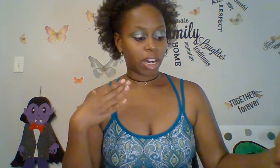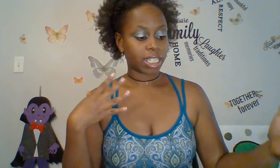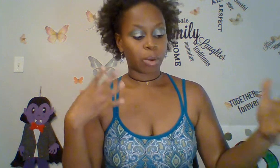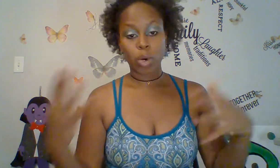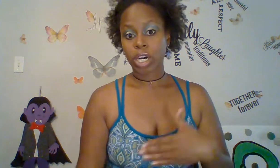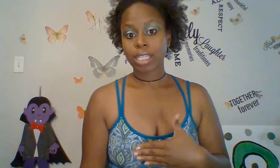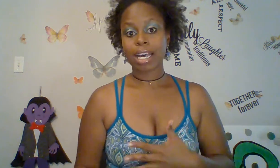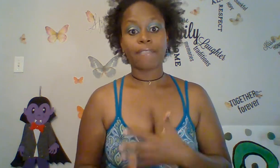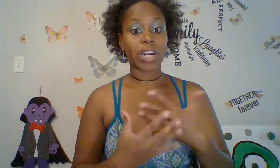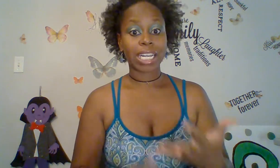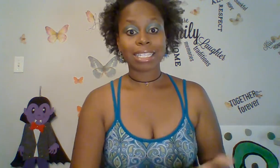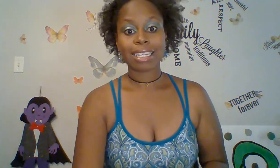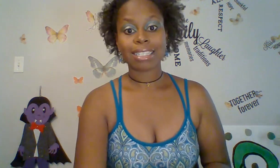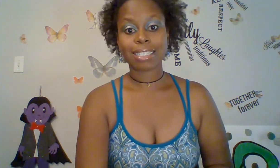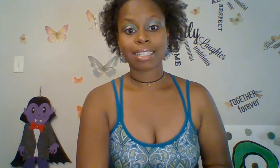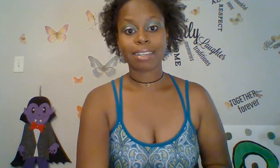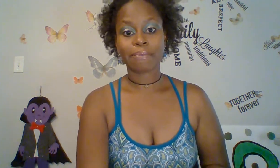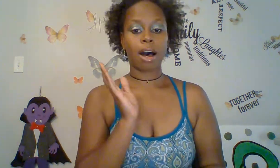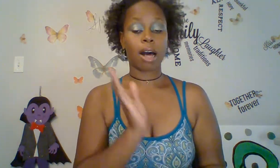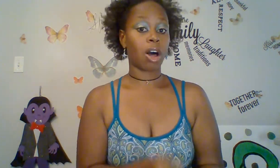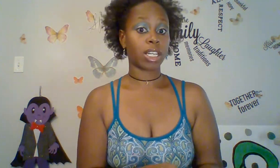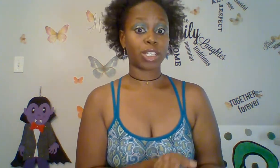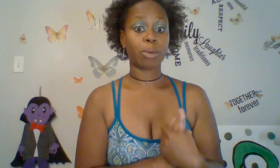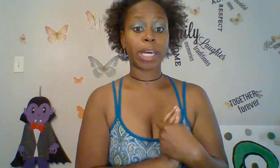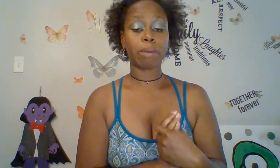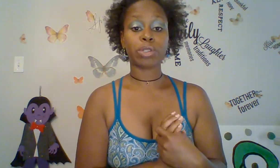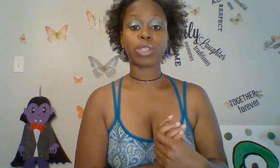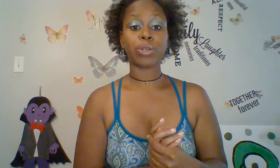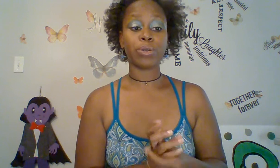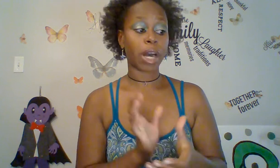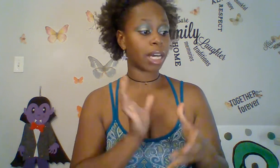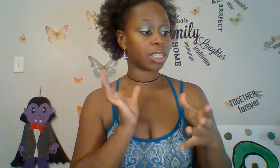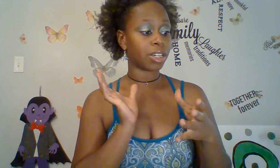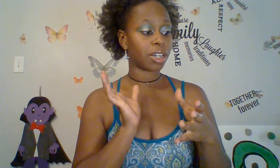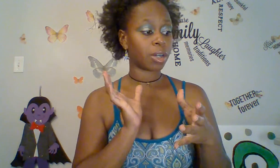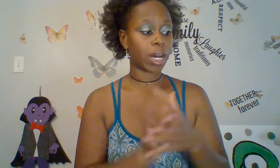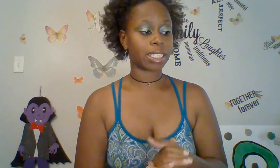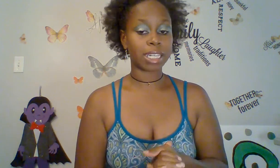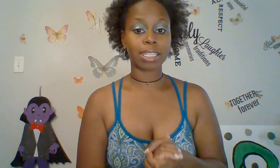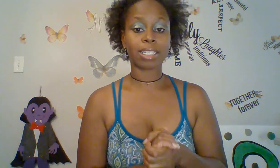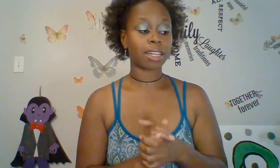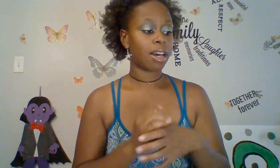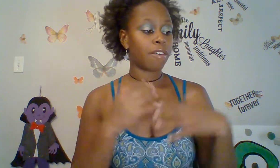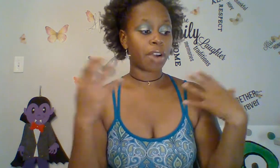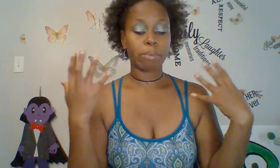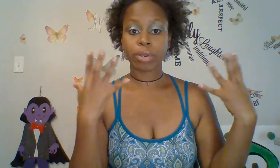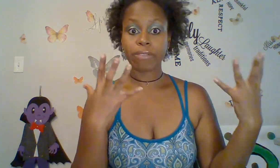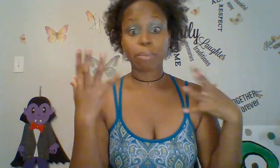as, like, words and phrases. I'll also be able to answer questions from pre, from